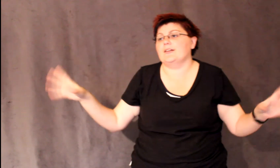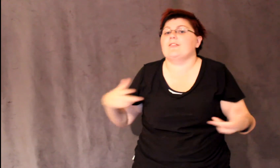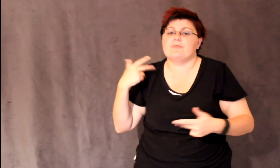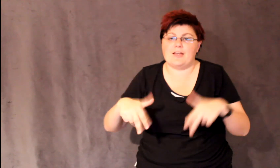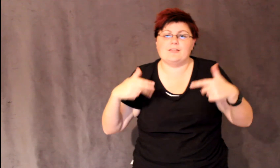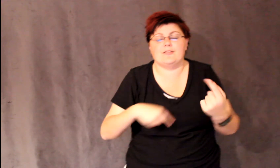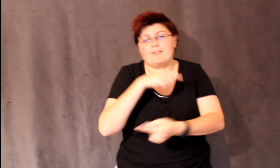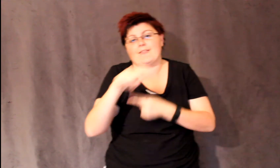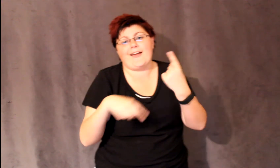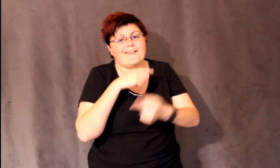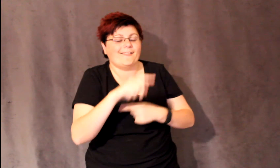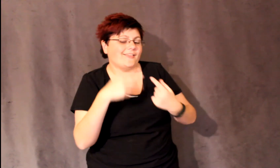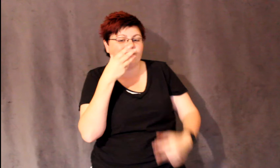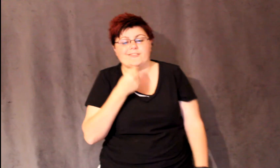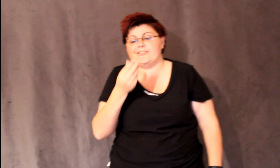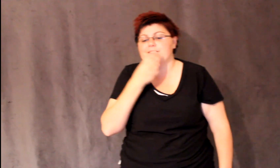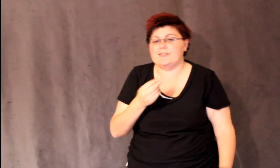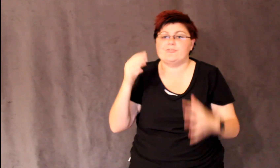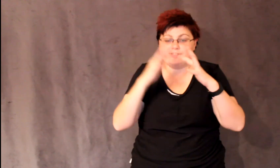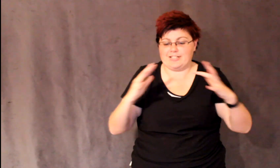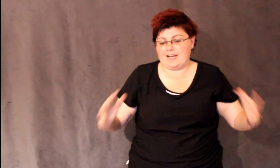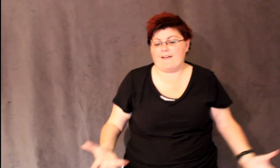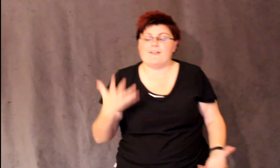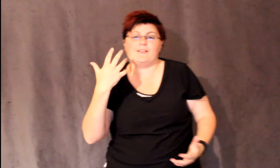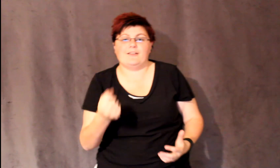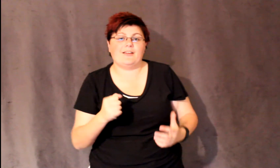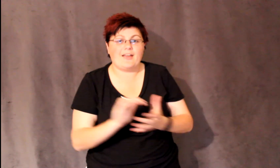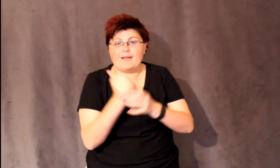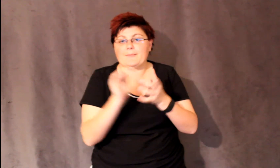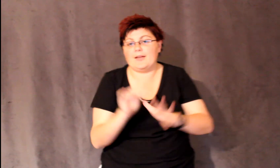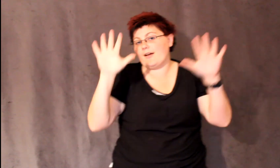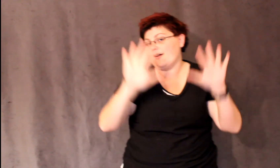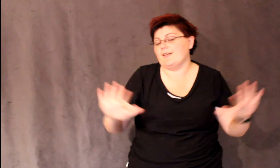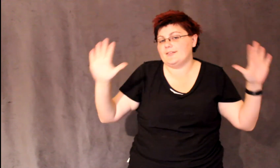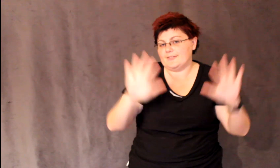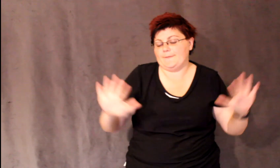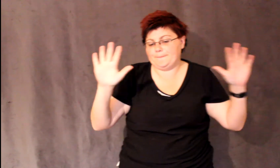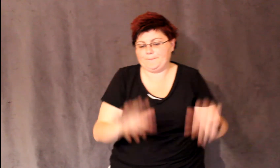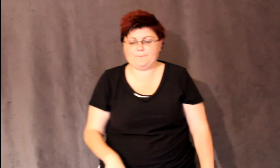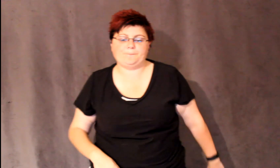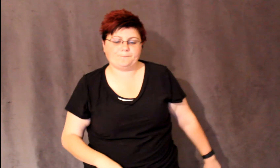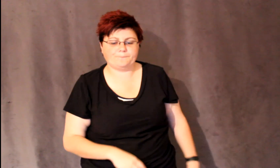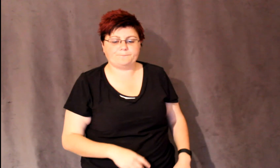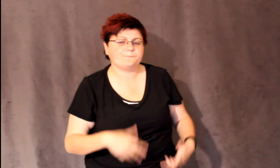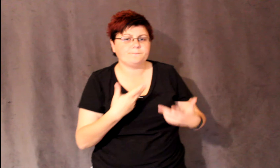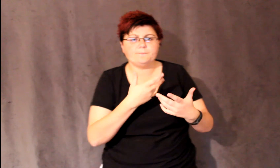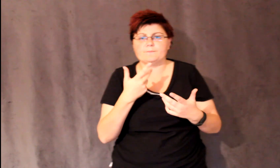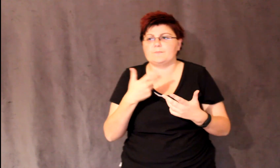Rockin' around the Christmas tree Have a happy holiday Everyone